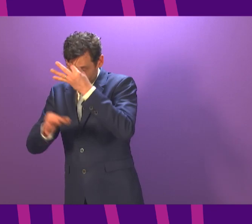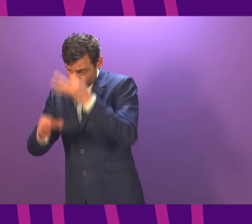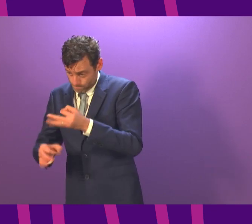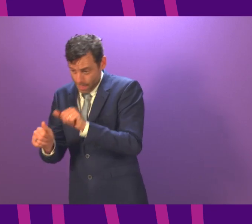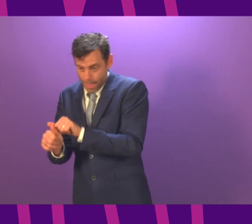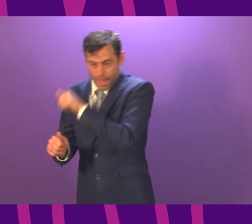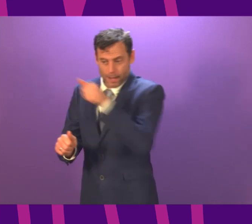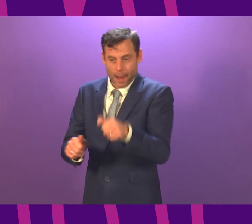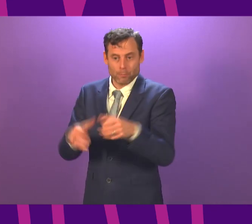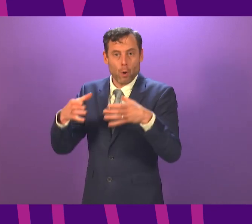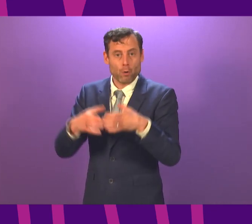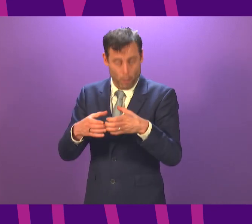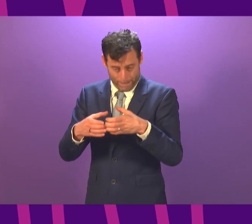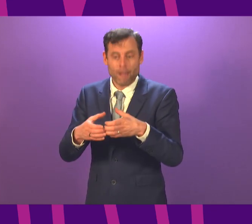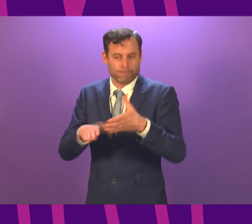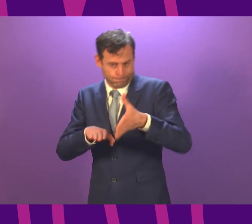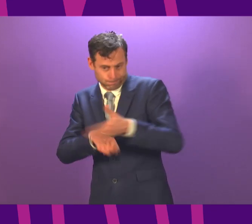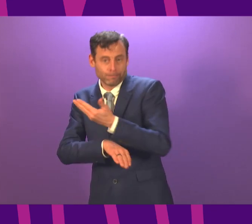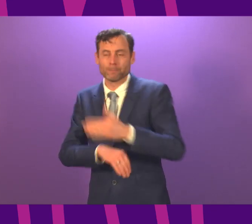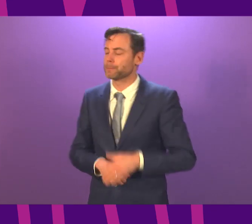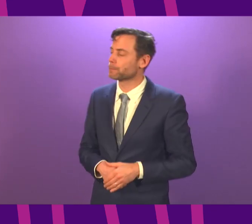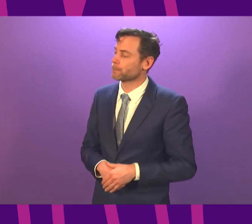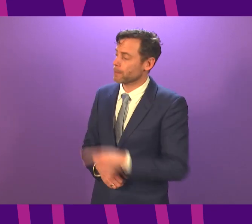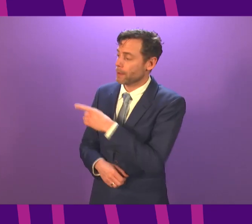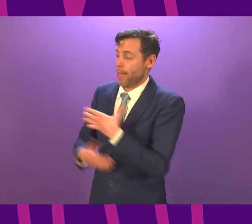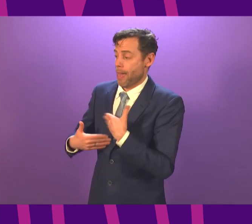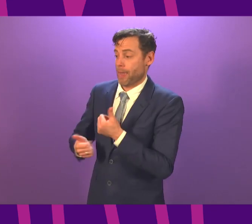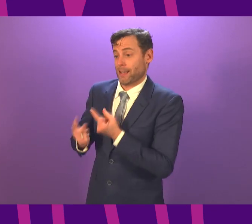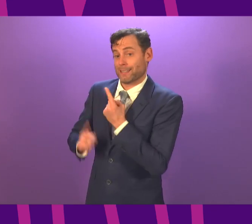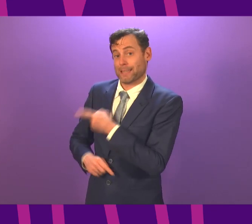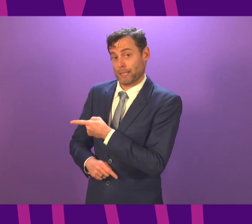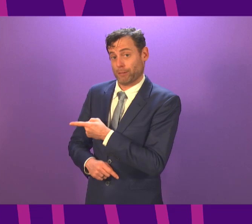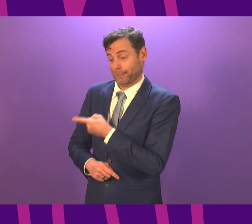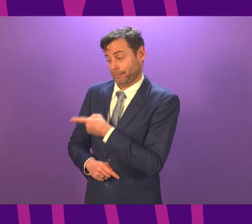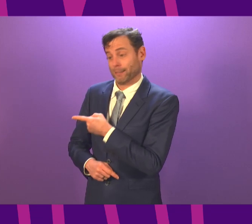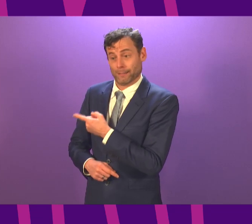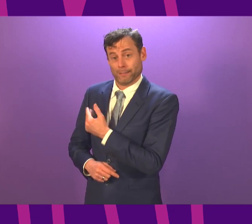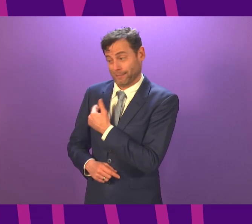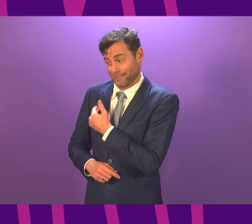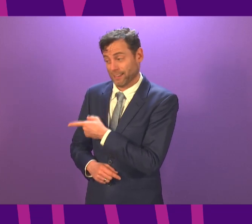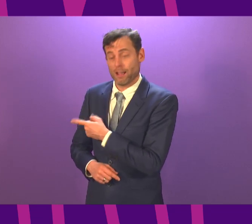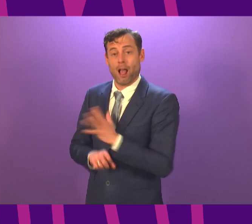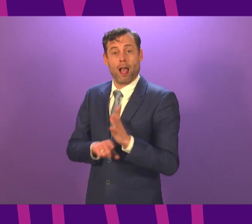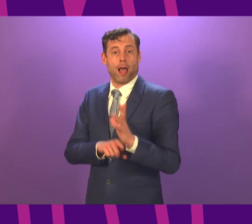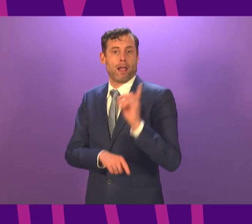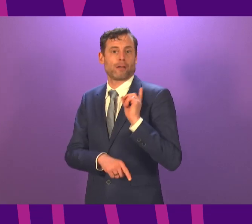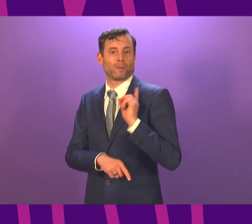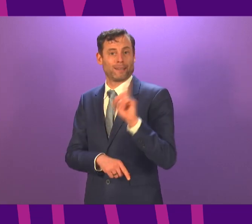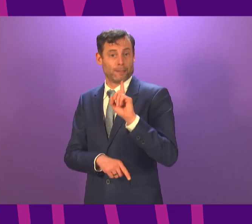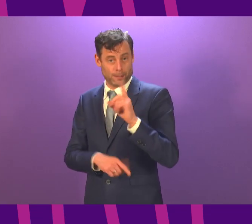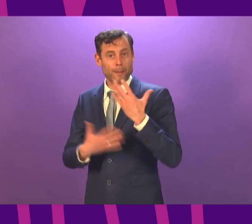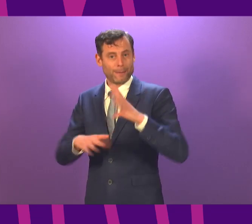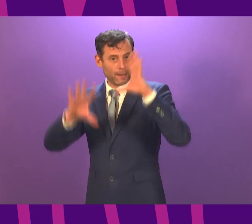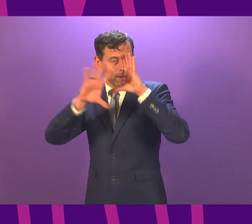The health secretary has reminded me that every MSP got sent last week a communication that had a map of every health